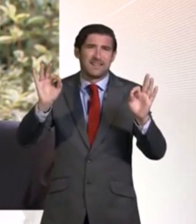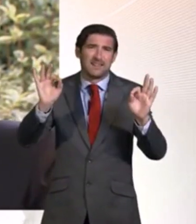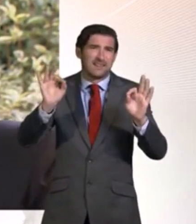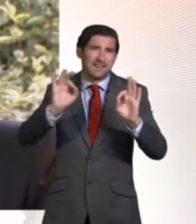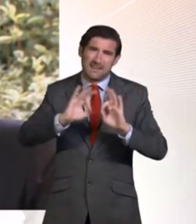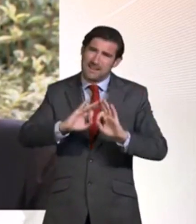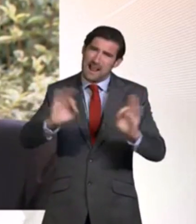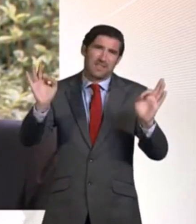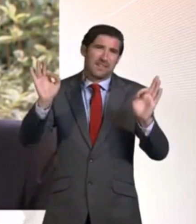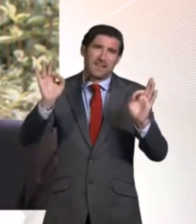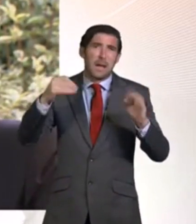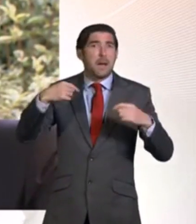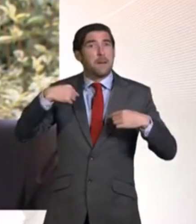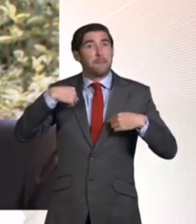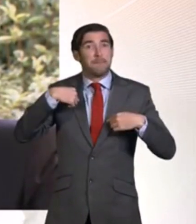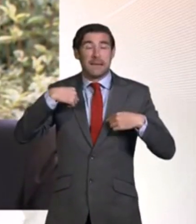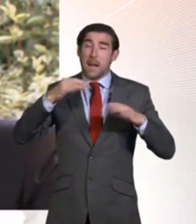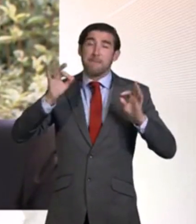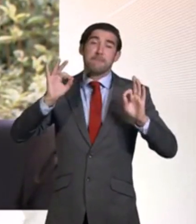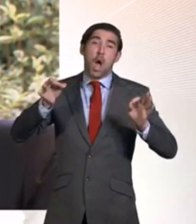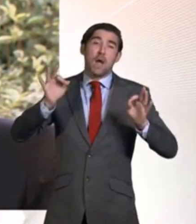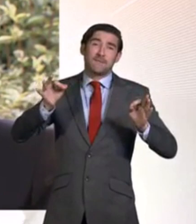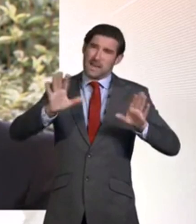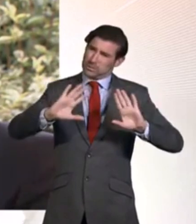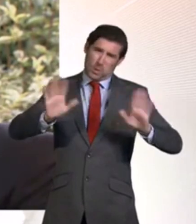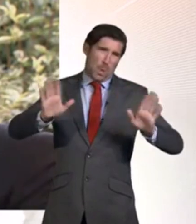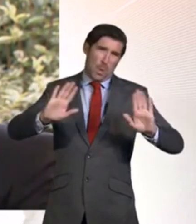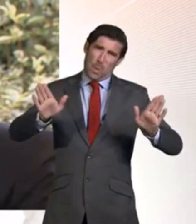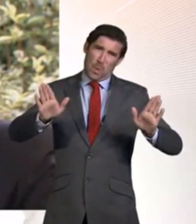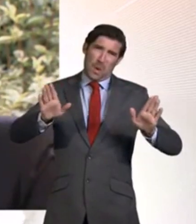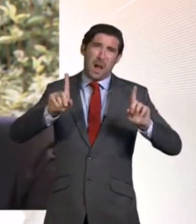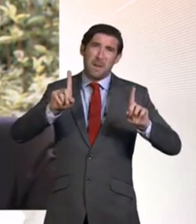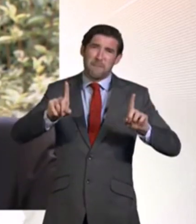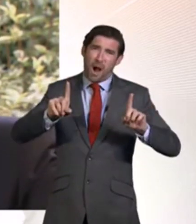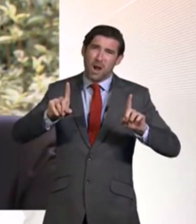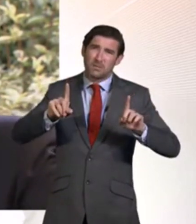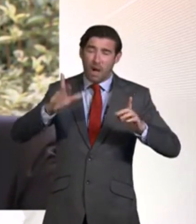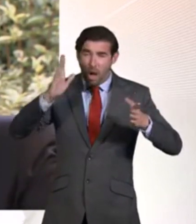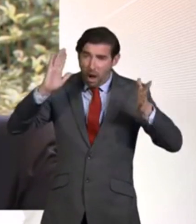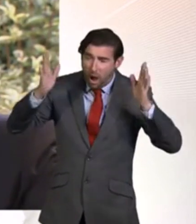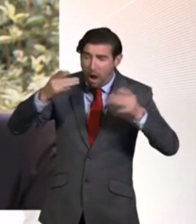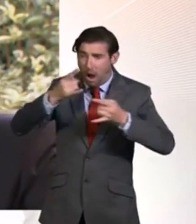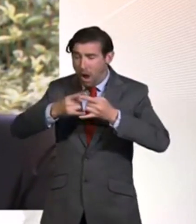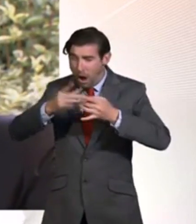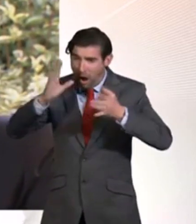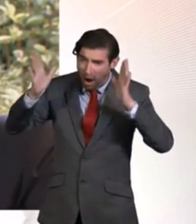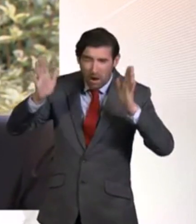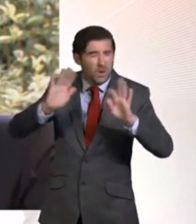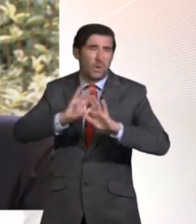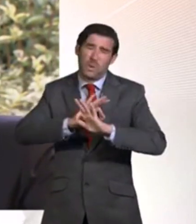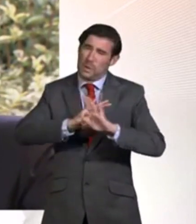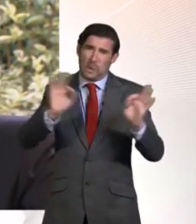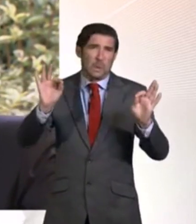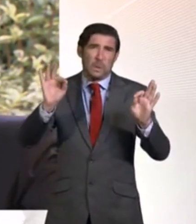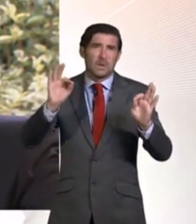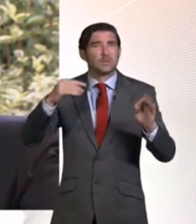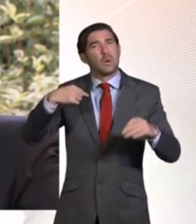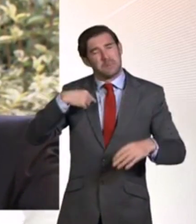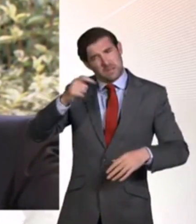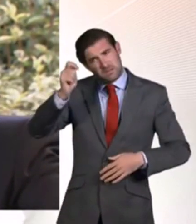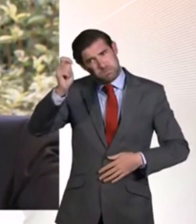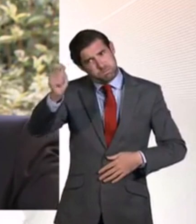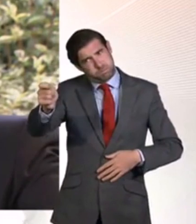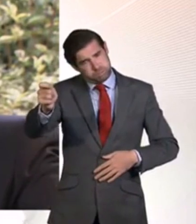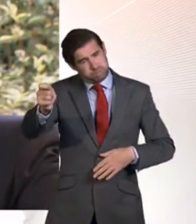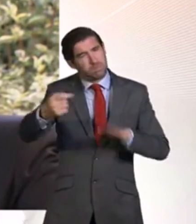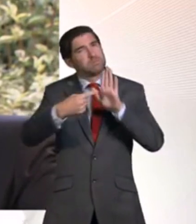I'm no saint. I've got flaws. I understand that. But these are my assertion, and I'm looking forward to the opportunity to